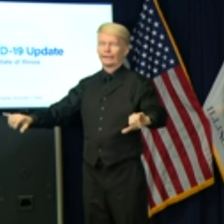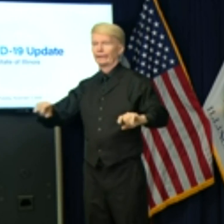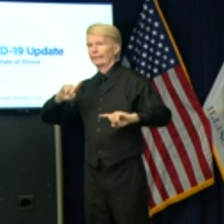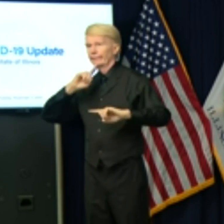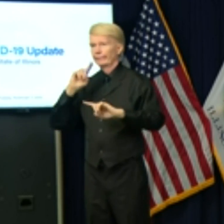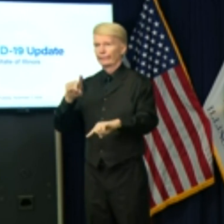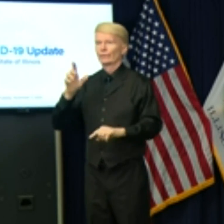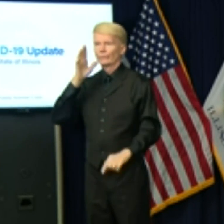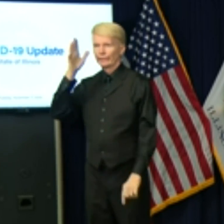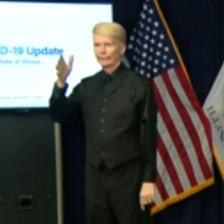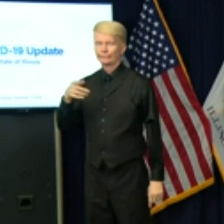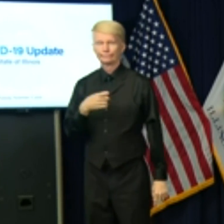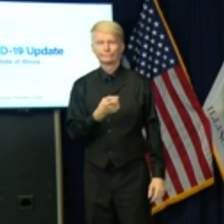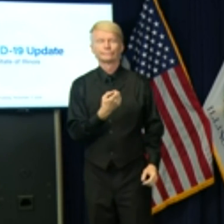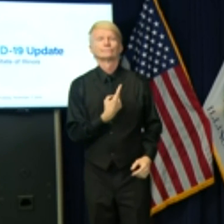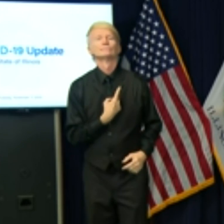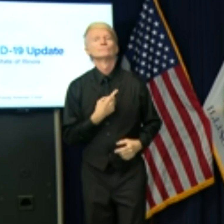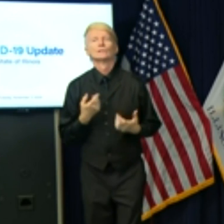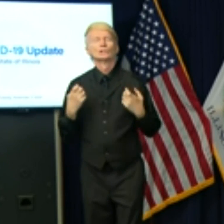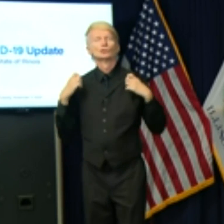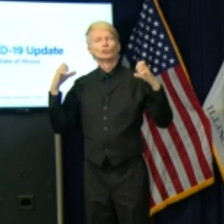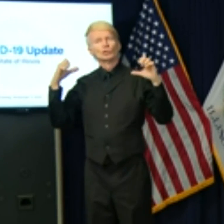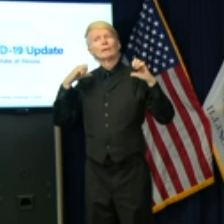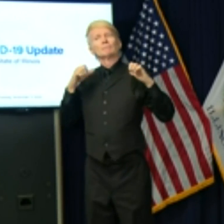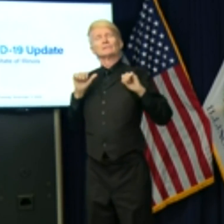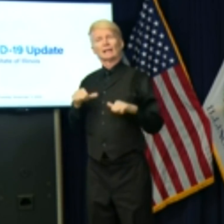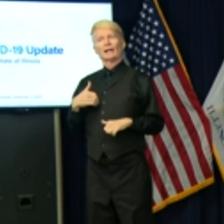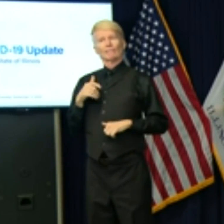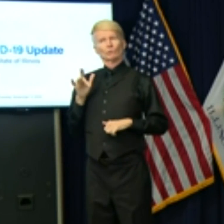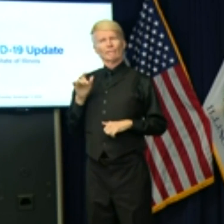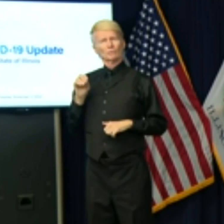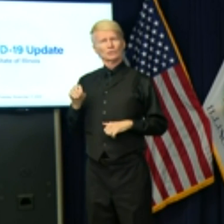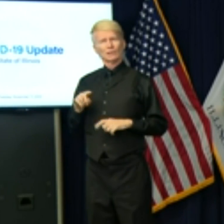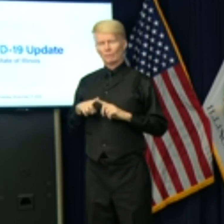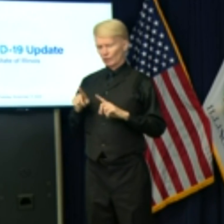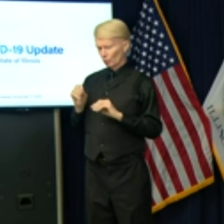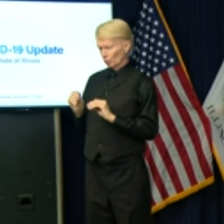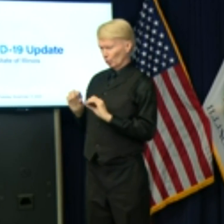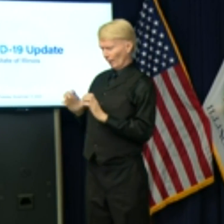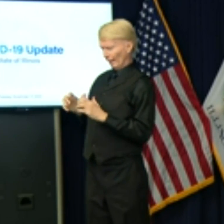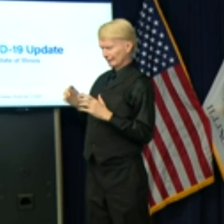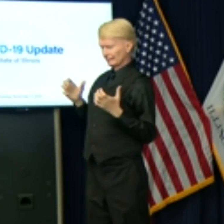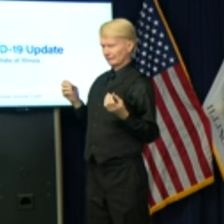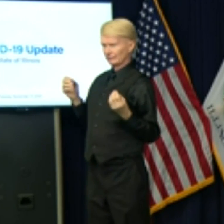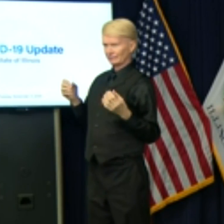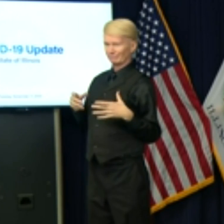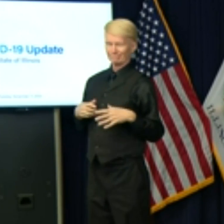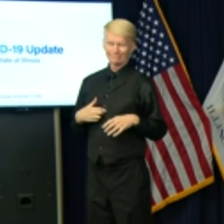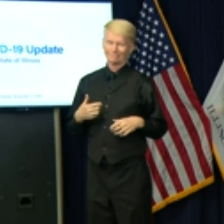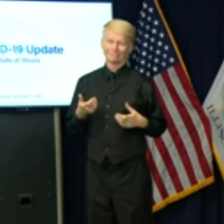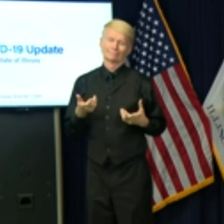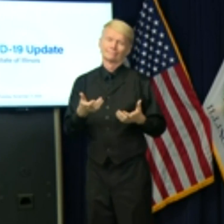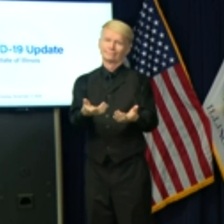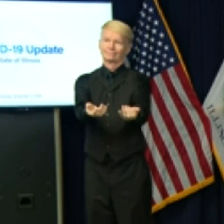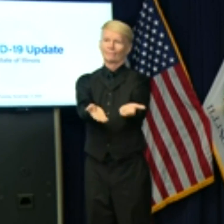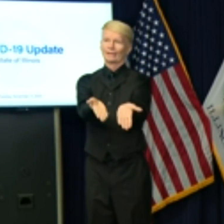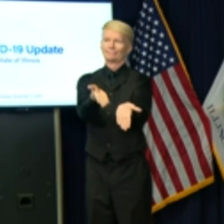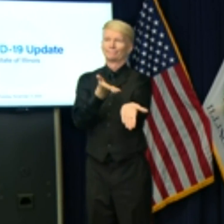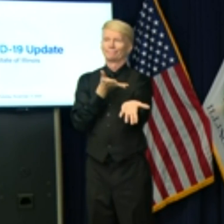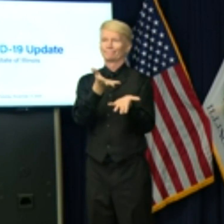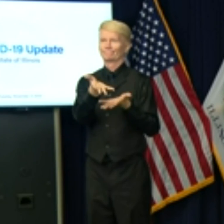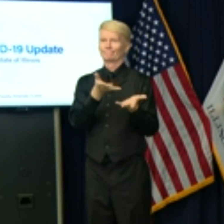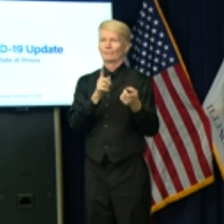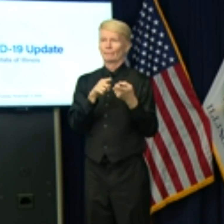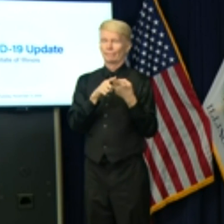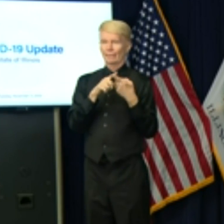can you explain the gyms? So gyms can stay open at 25 percent, but you can't have group classes? I'm not going to have individual discussions right here about